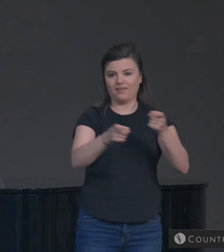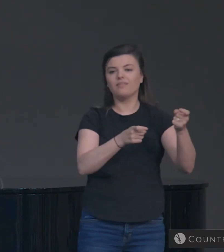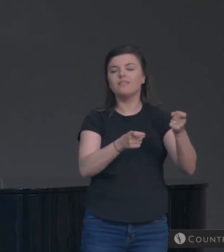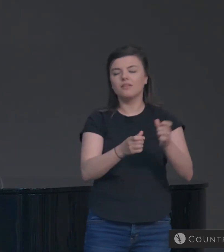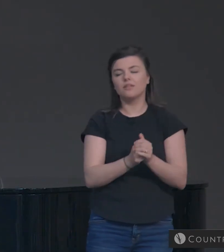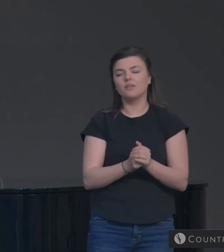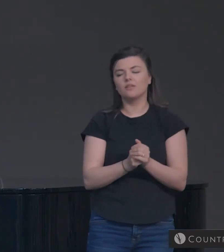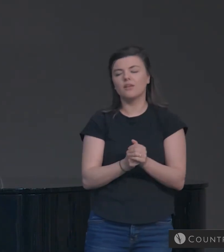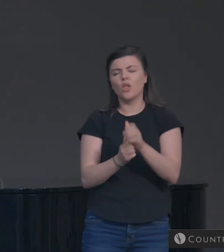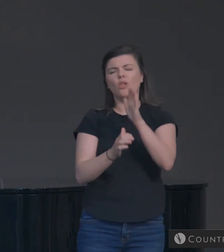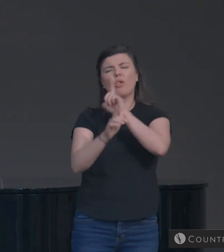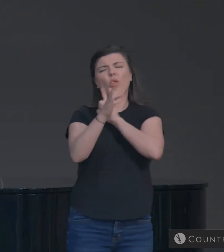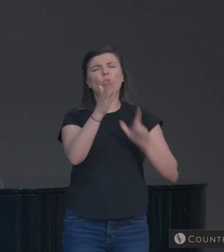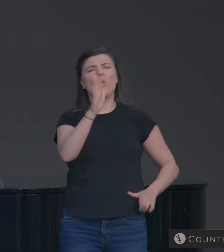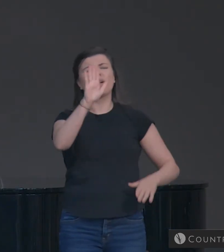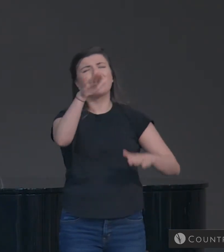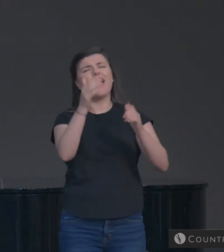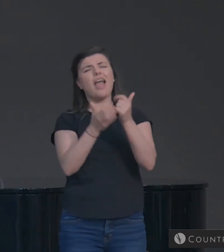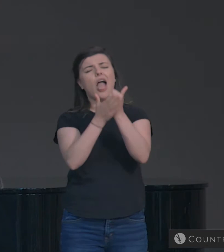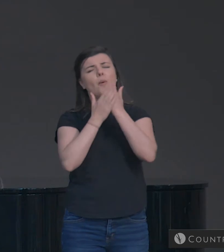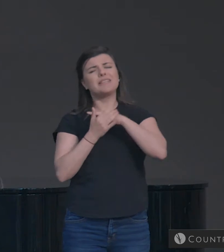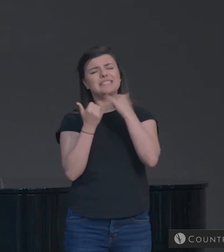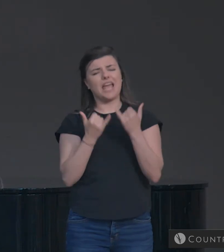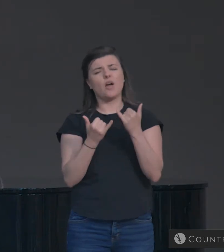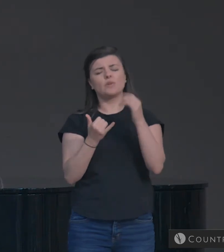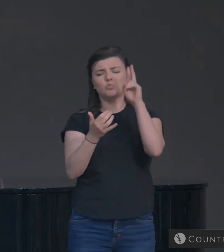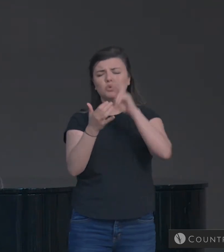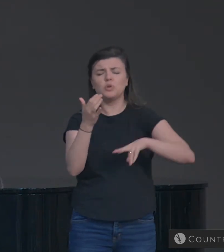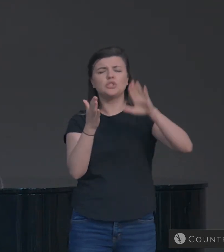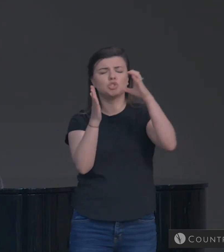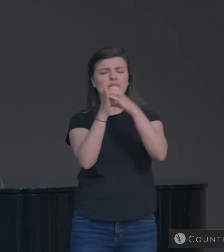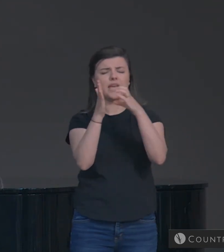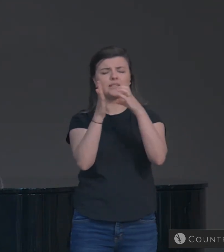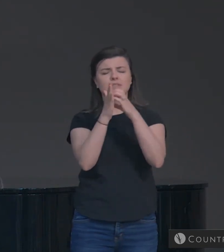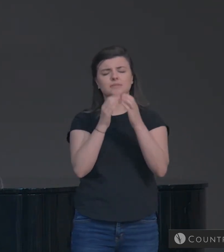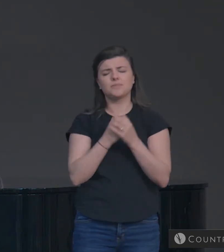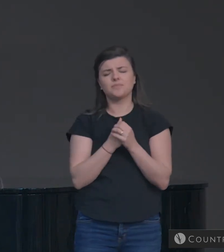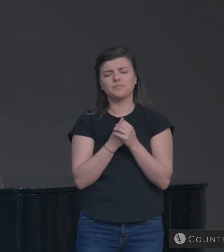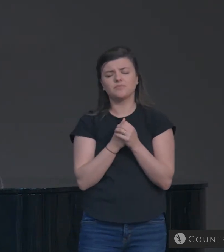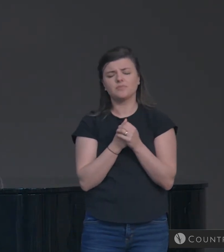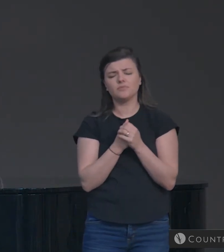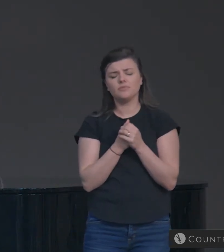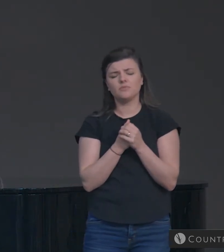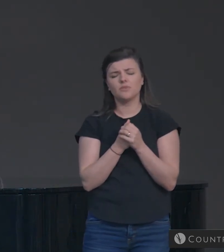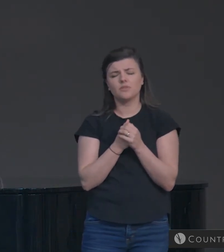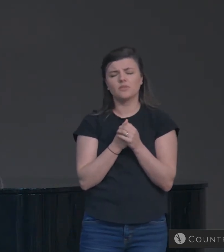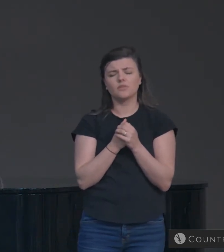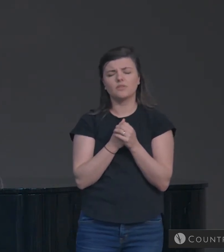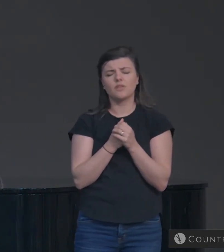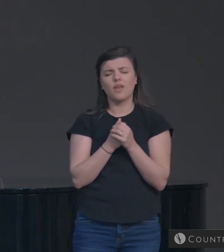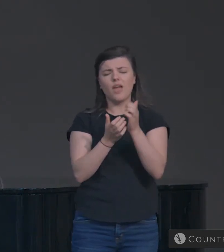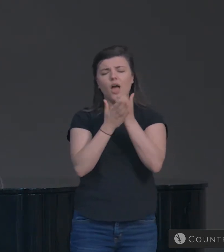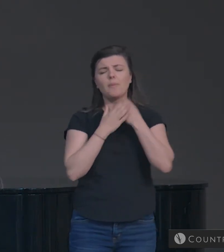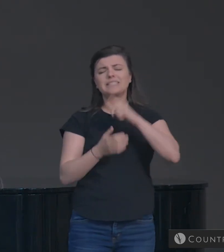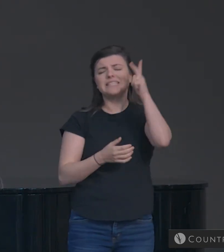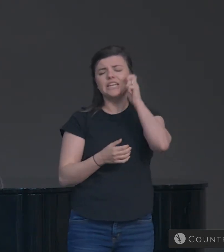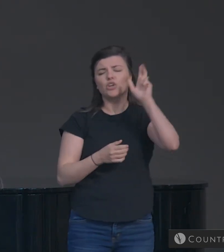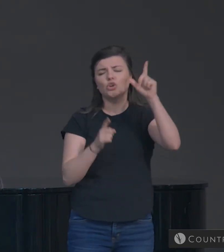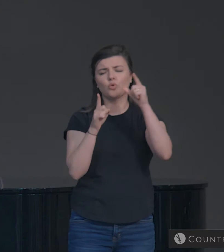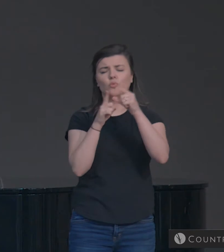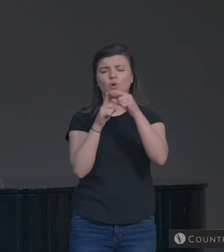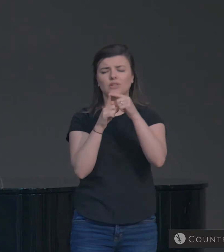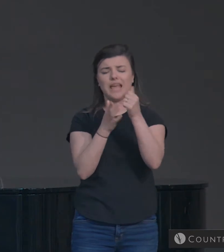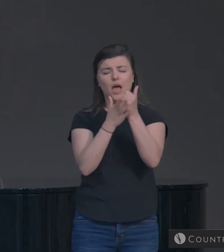help us now, as we look into Your text, to hear Your words, to